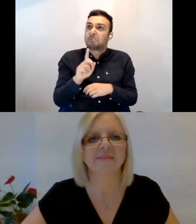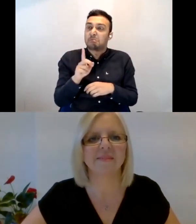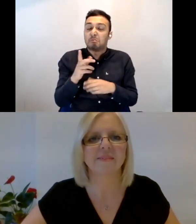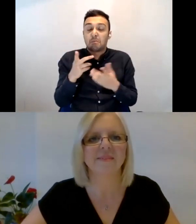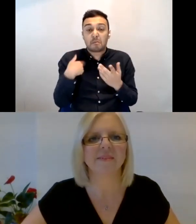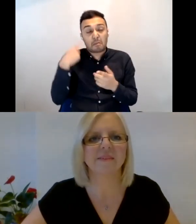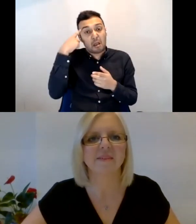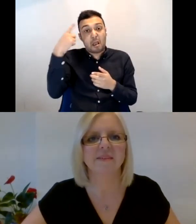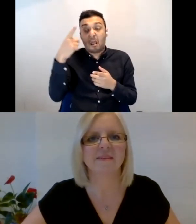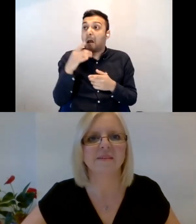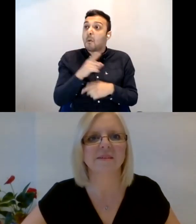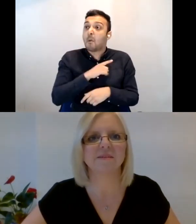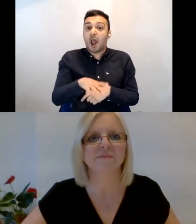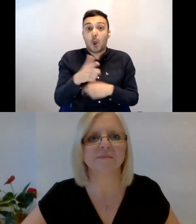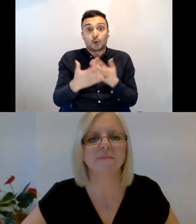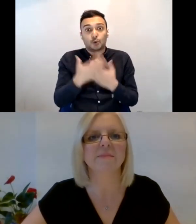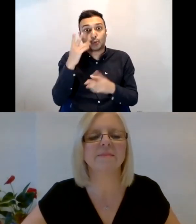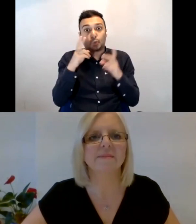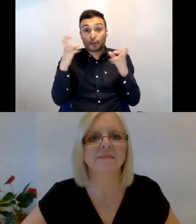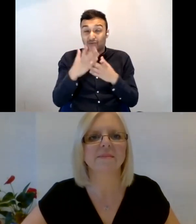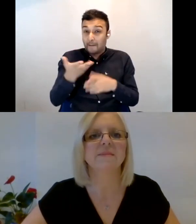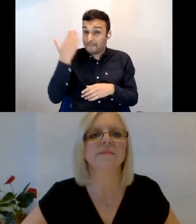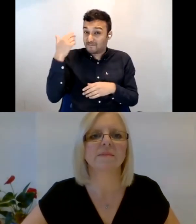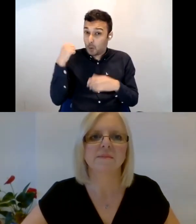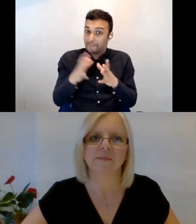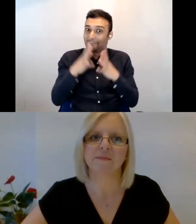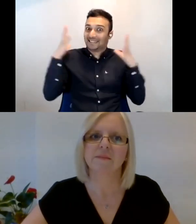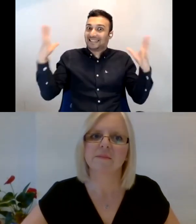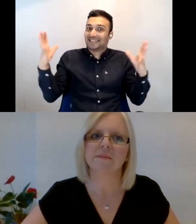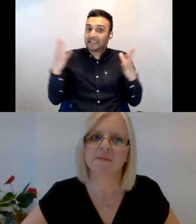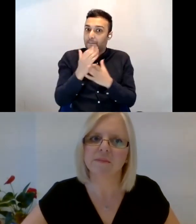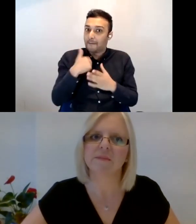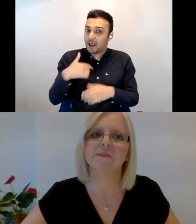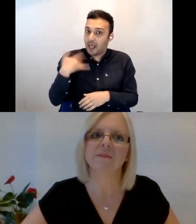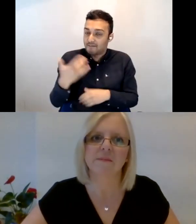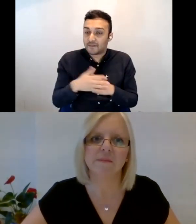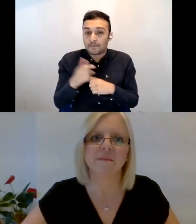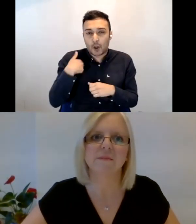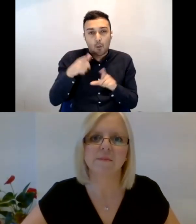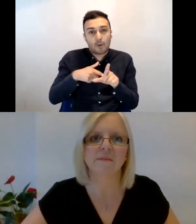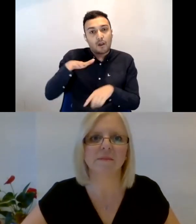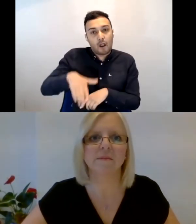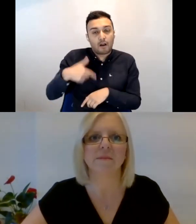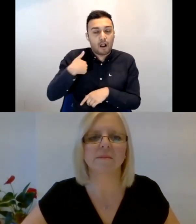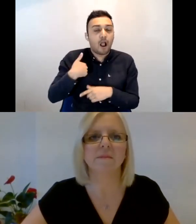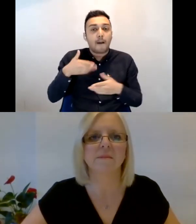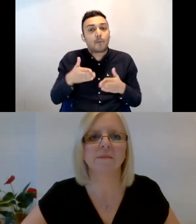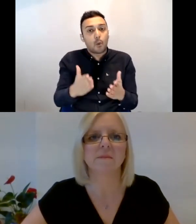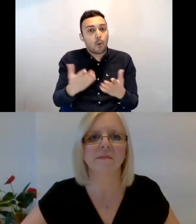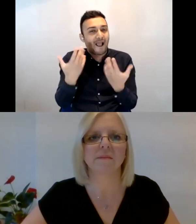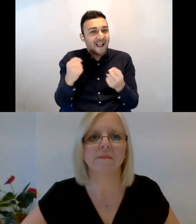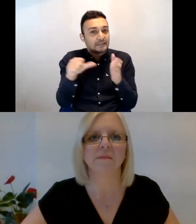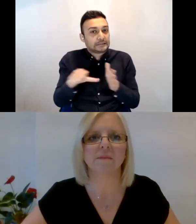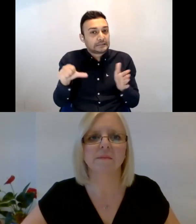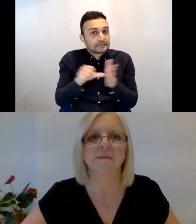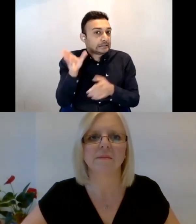part of my life. Um, so when I was younger, um, I was born with a hard of hearing. Um, and so I had to have